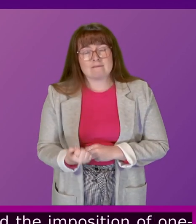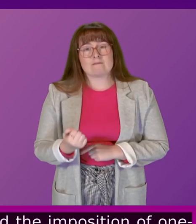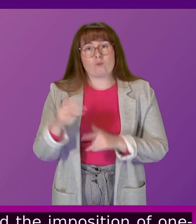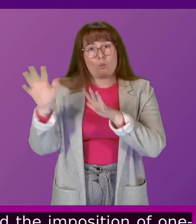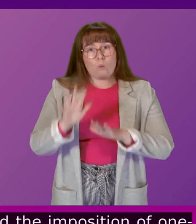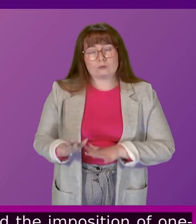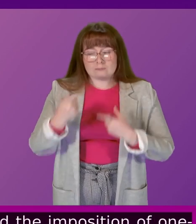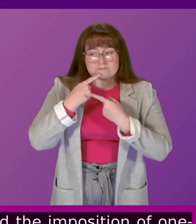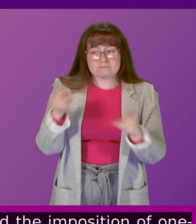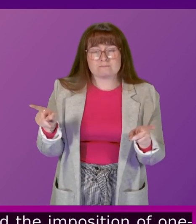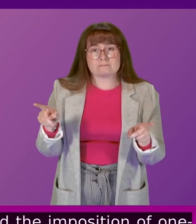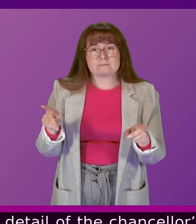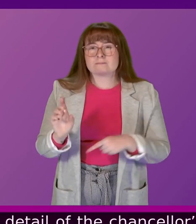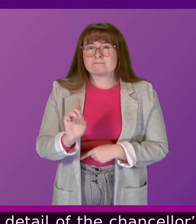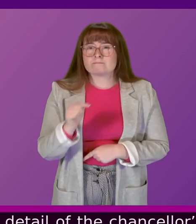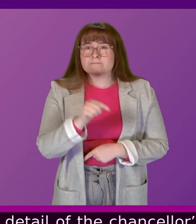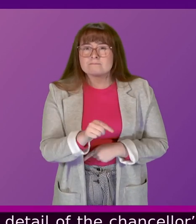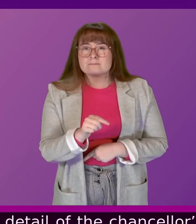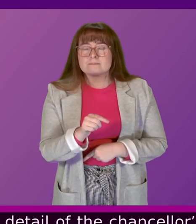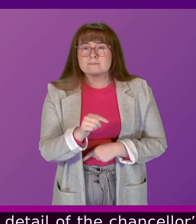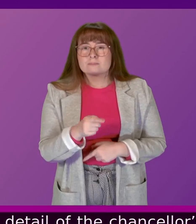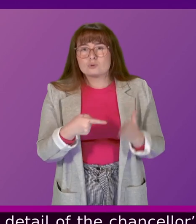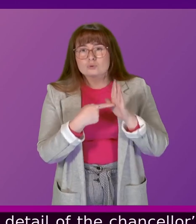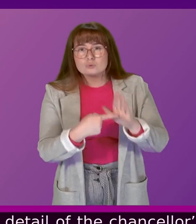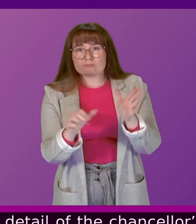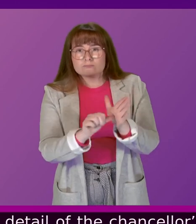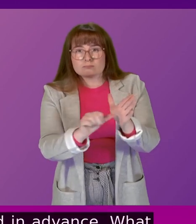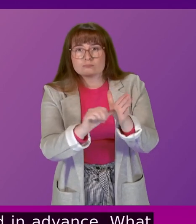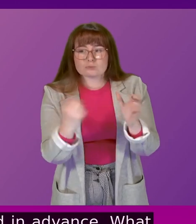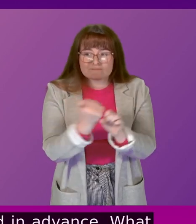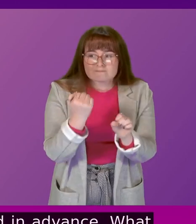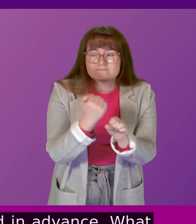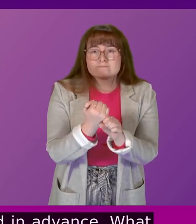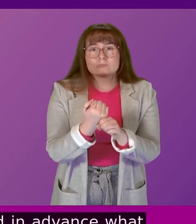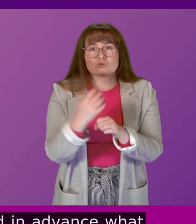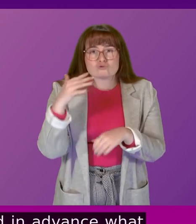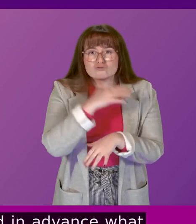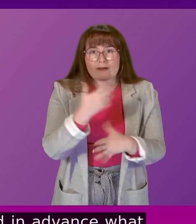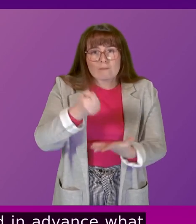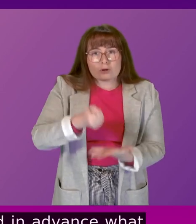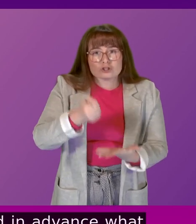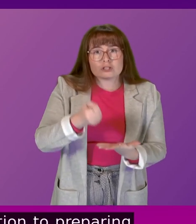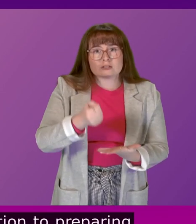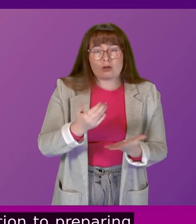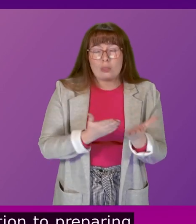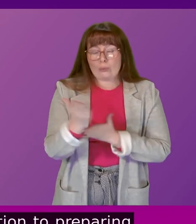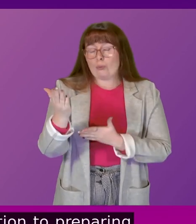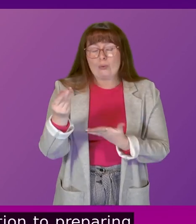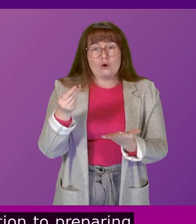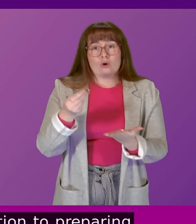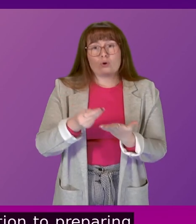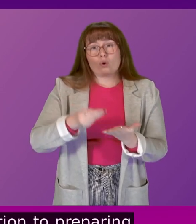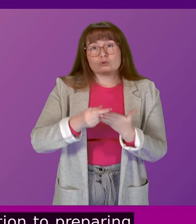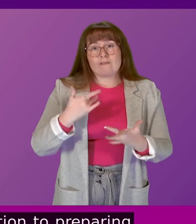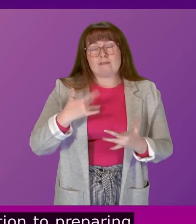provided in advance, what difficulties does that present in relation to preparing Scotland's draft budget particularly during this cost-alluring crisis when it is so